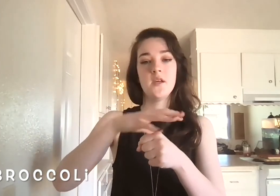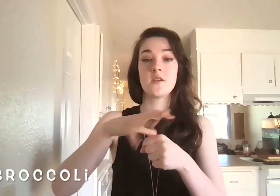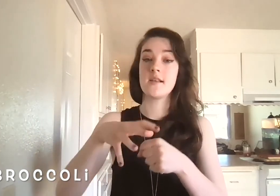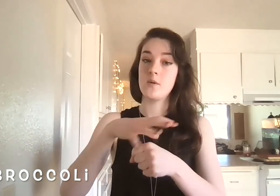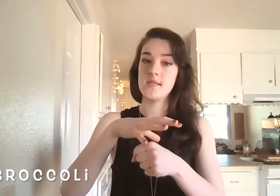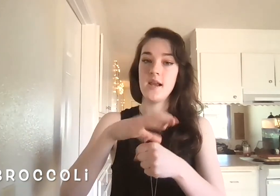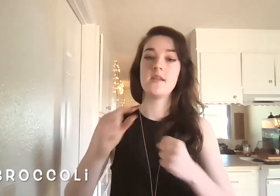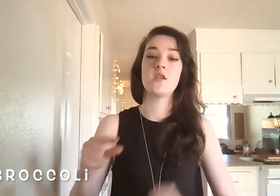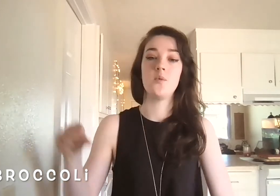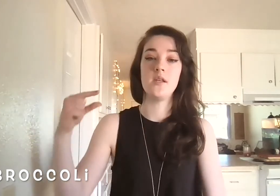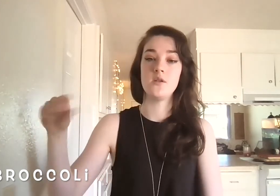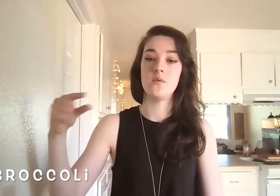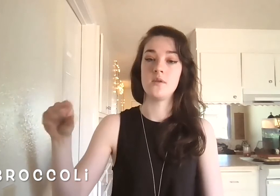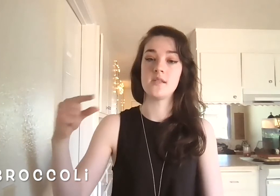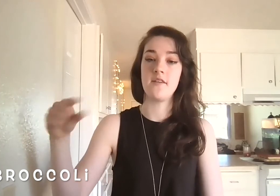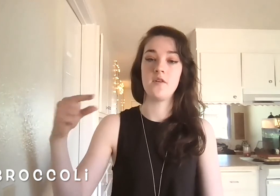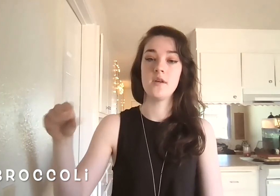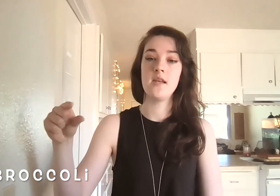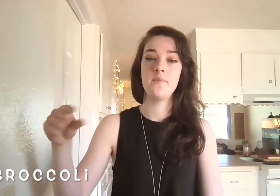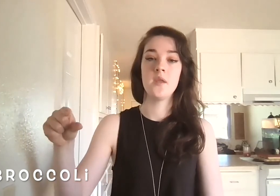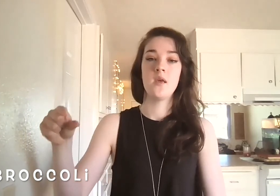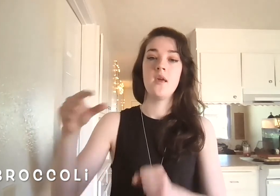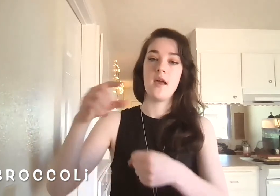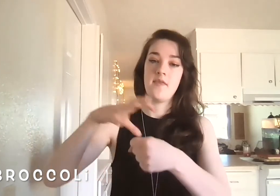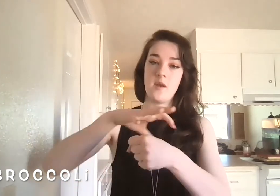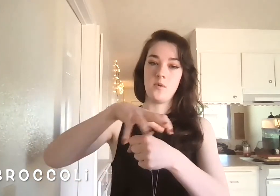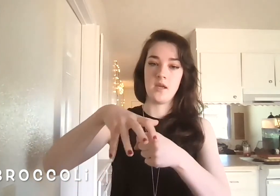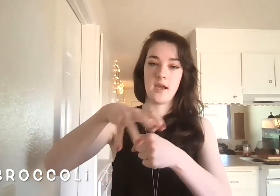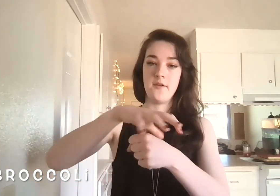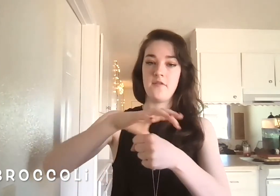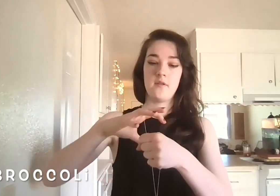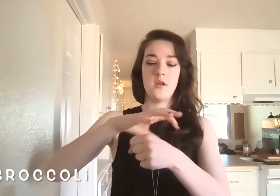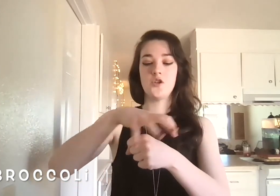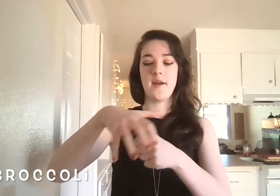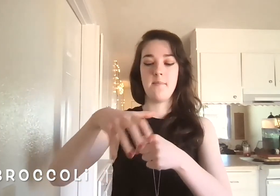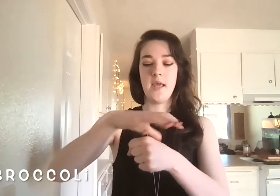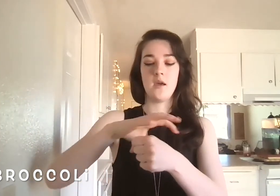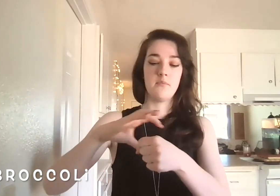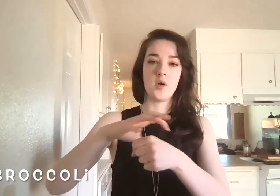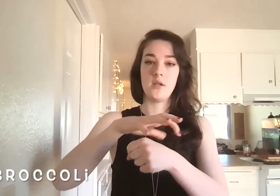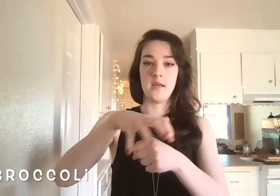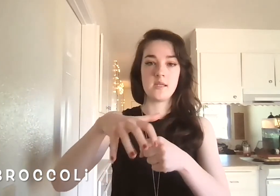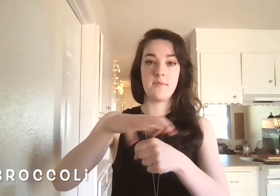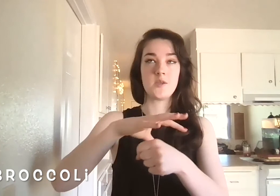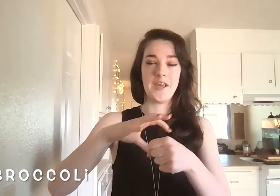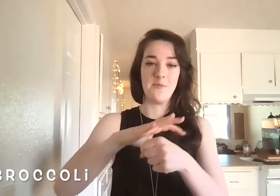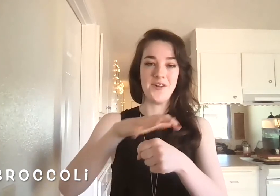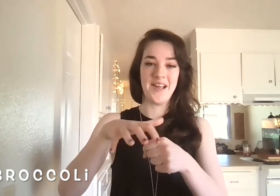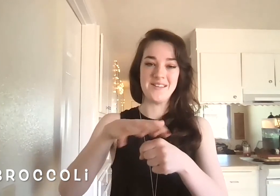So that's how we sign it. So we do the sign for green and then we kind of try and make a broccoli as best we can with our hands.